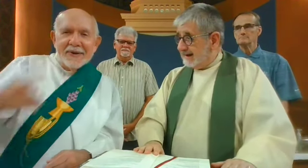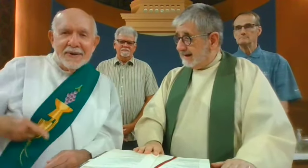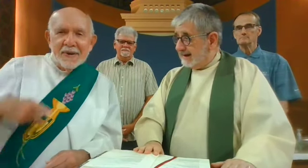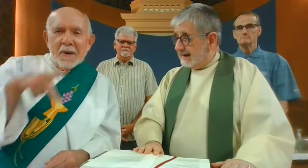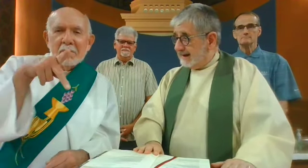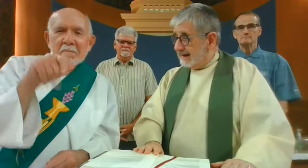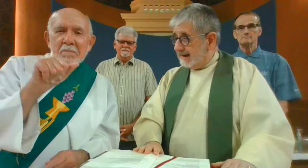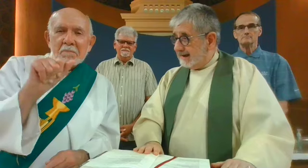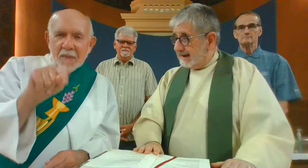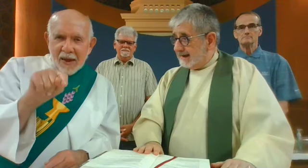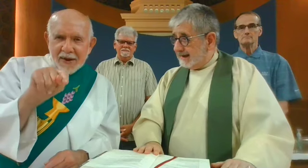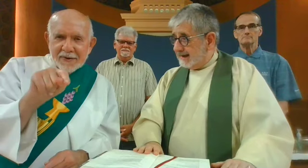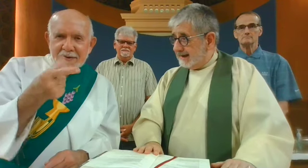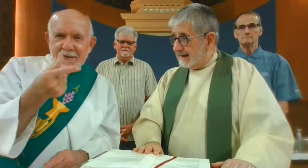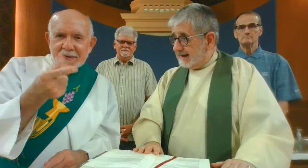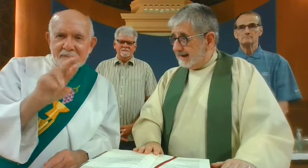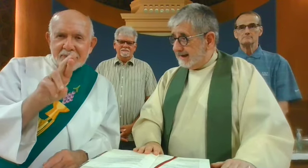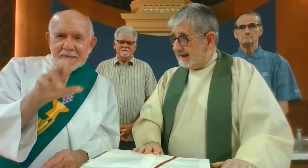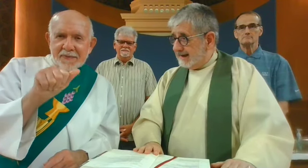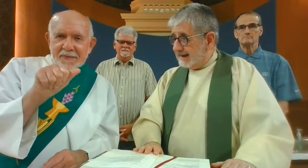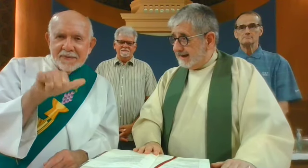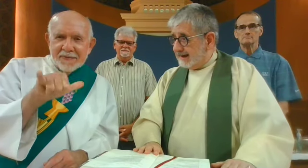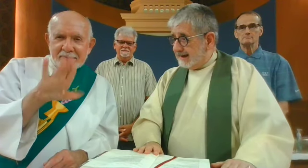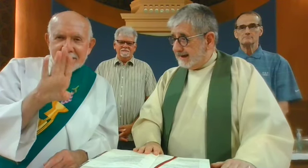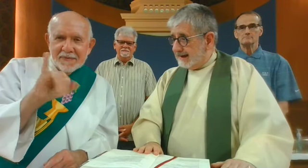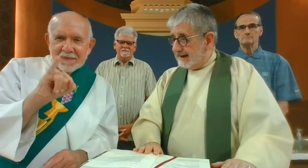I am the deacon, Pat Graybill.